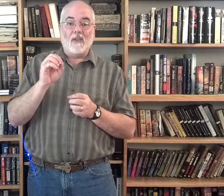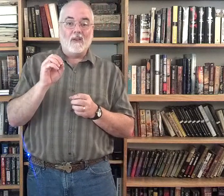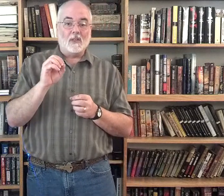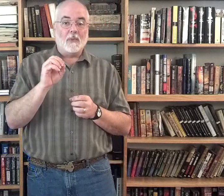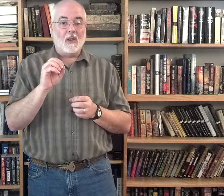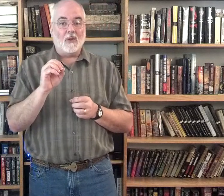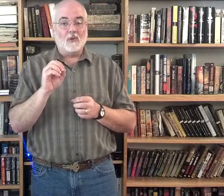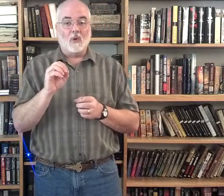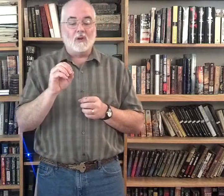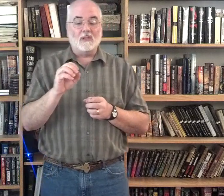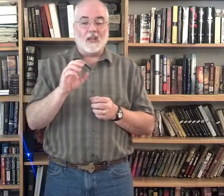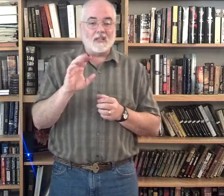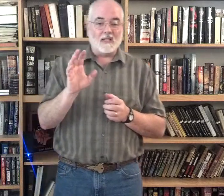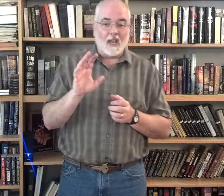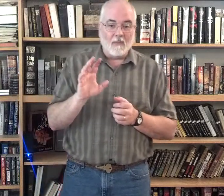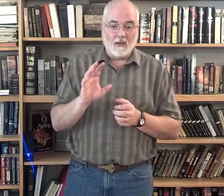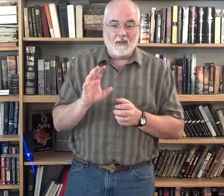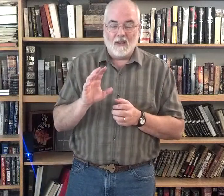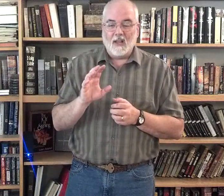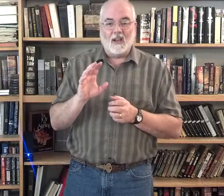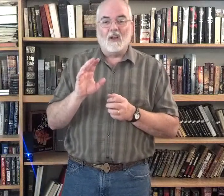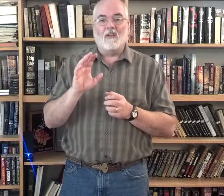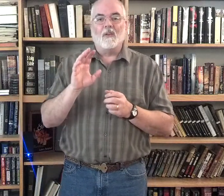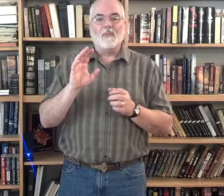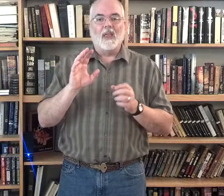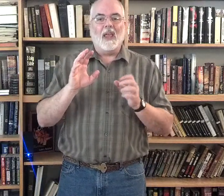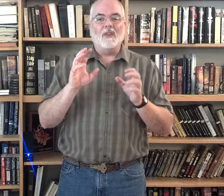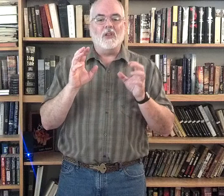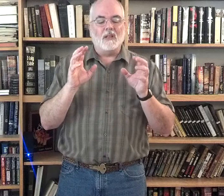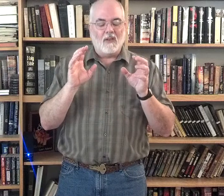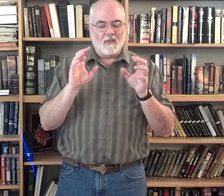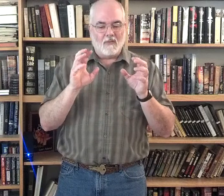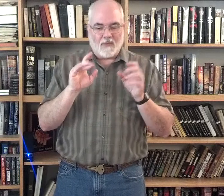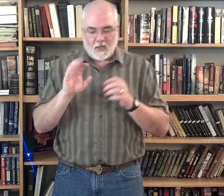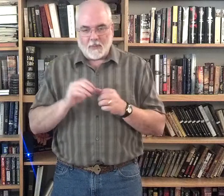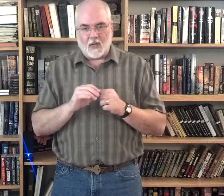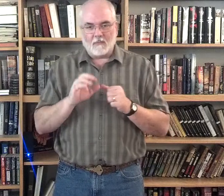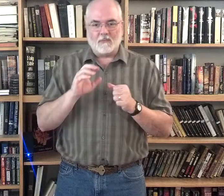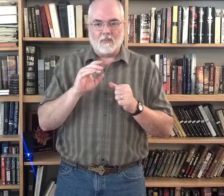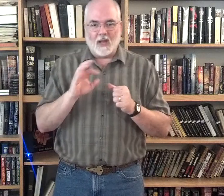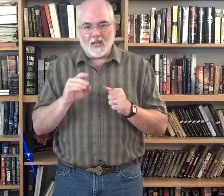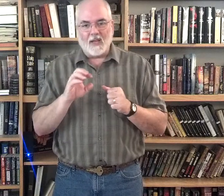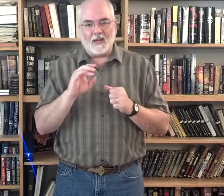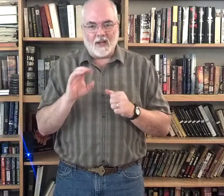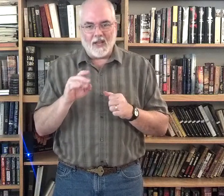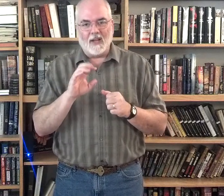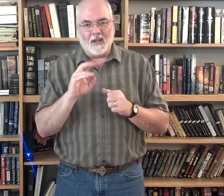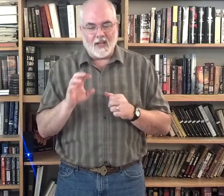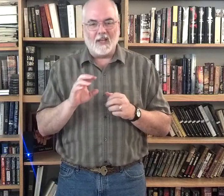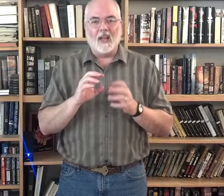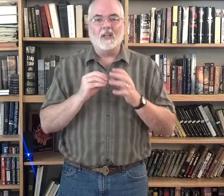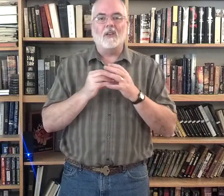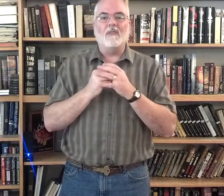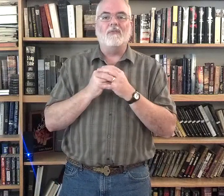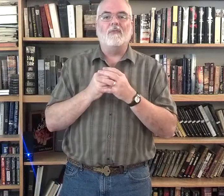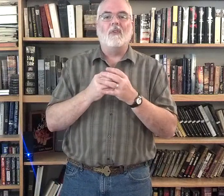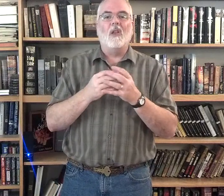Fingerspell those words like Simon, and just fingerspell them again, and again, and again, until they flow